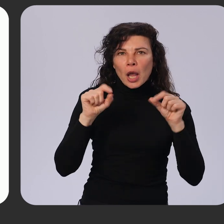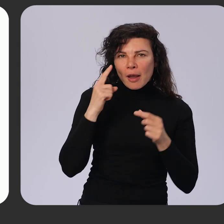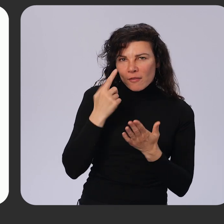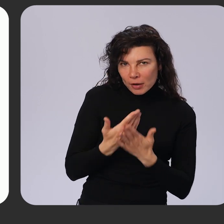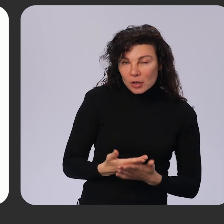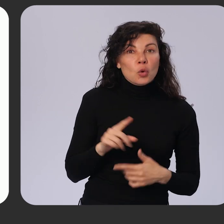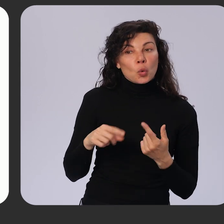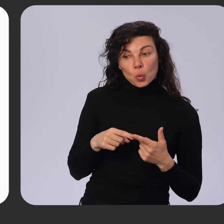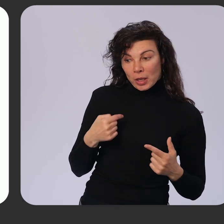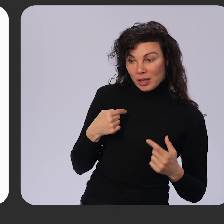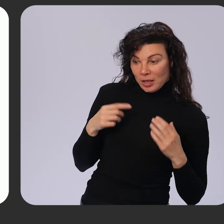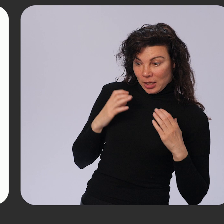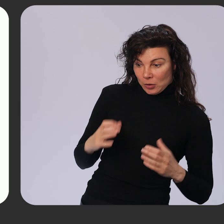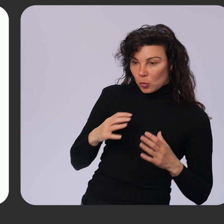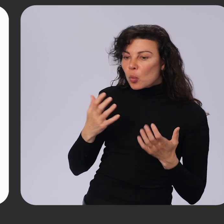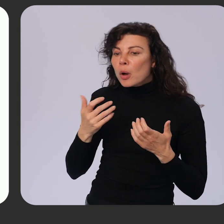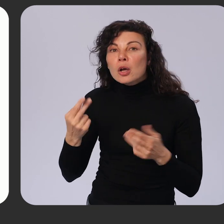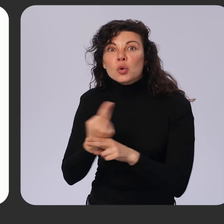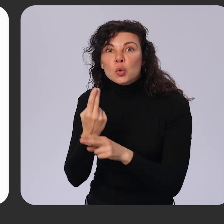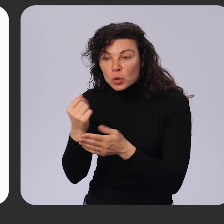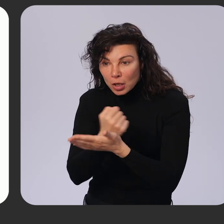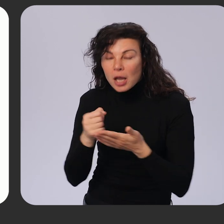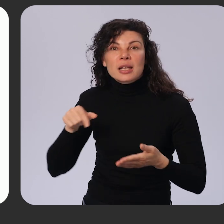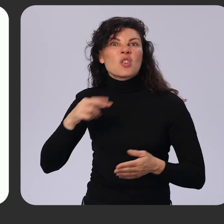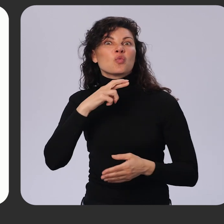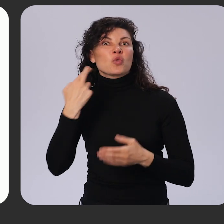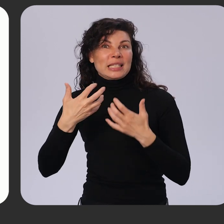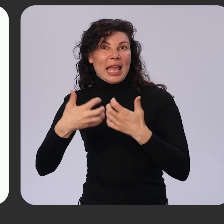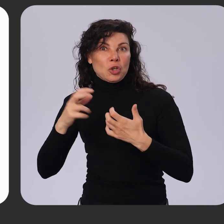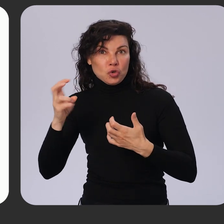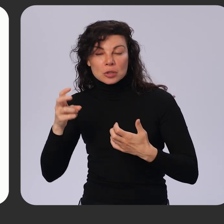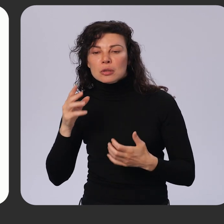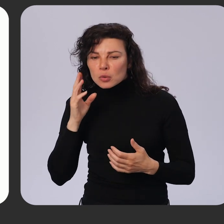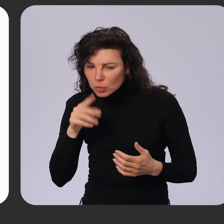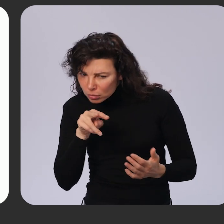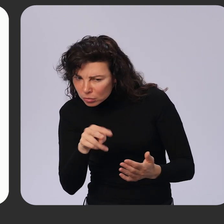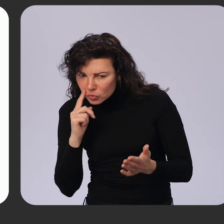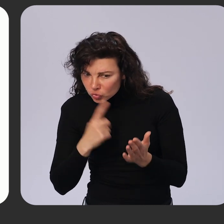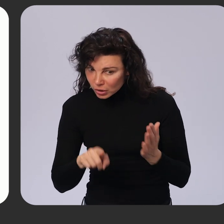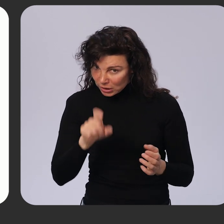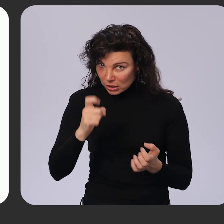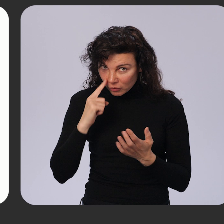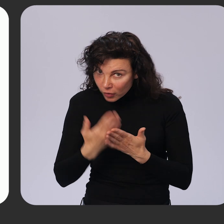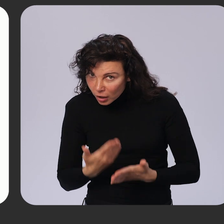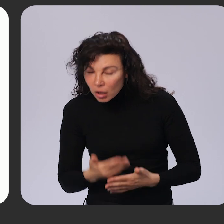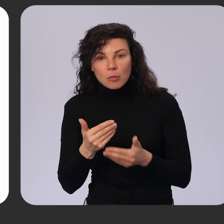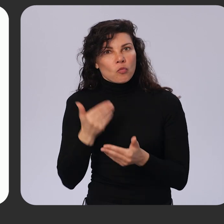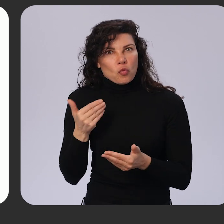tries to use a card, our risk engine first identifies if it needs verification before the card is used at a